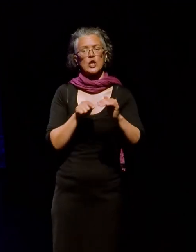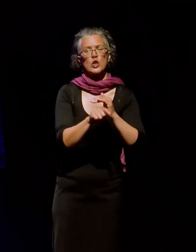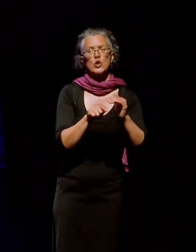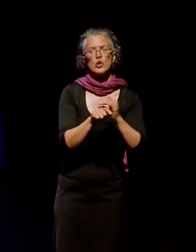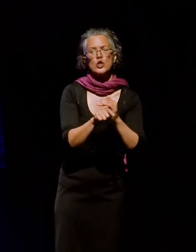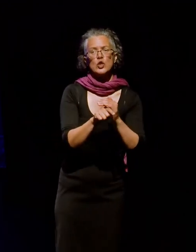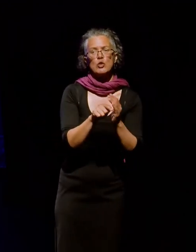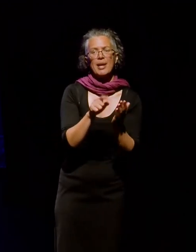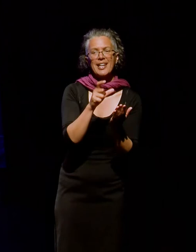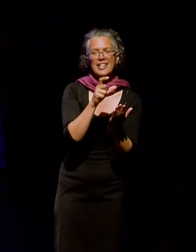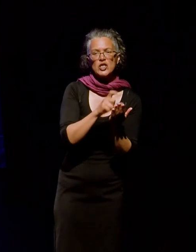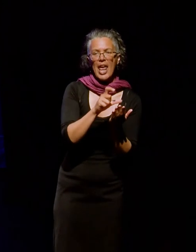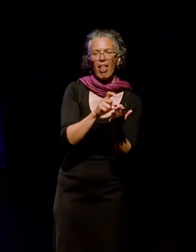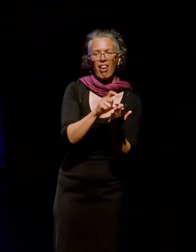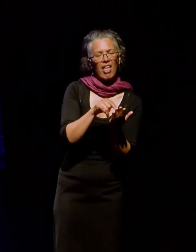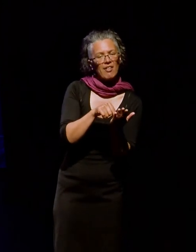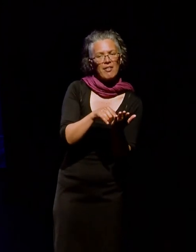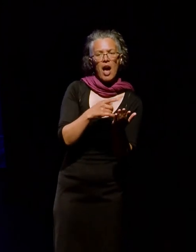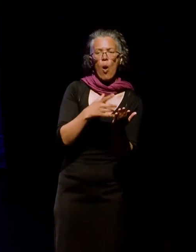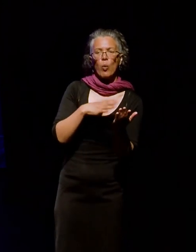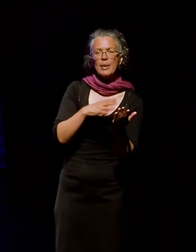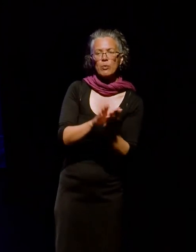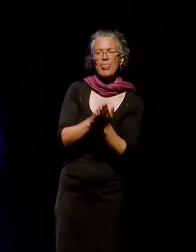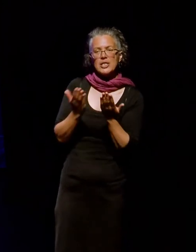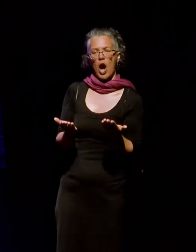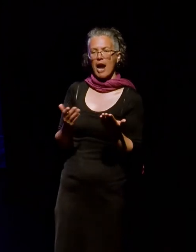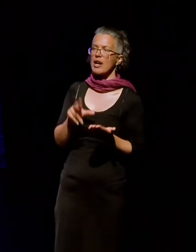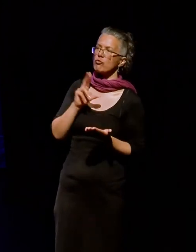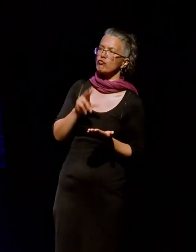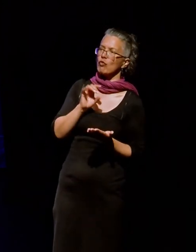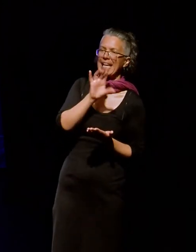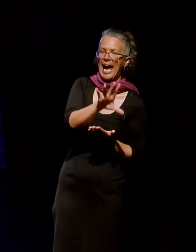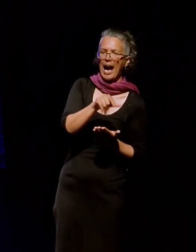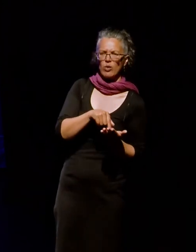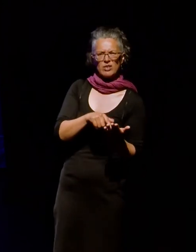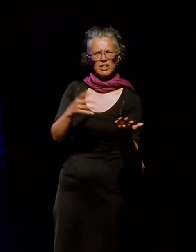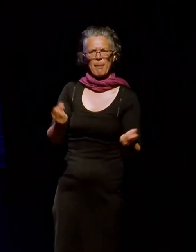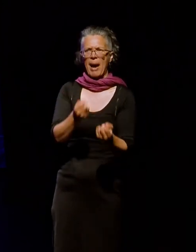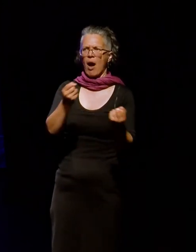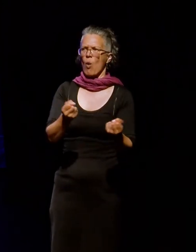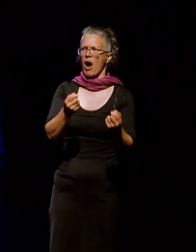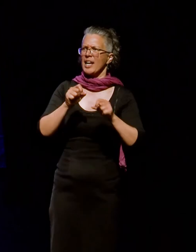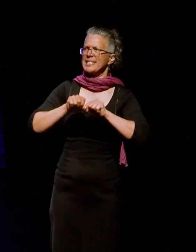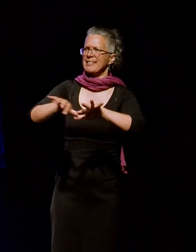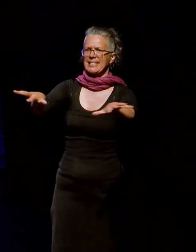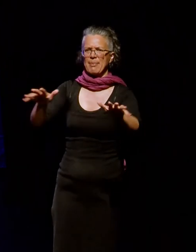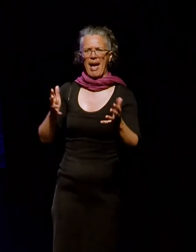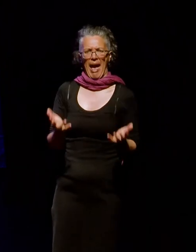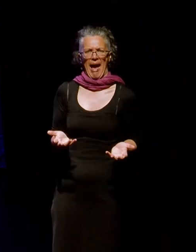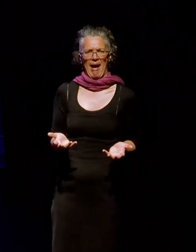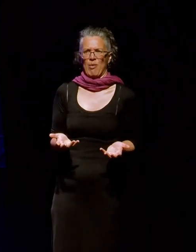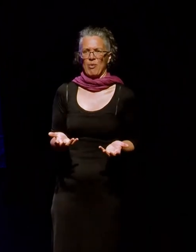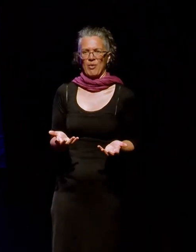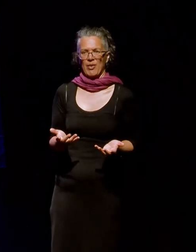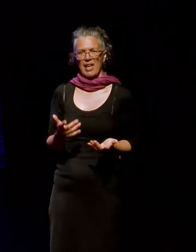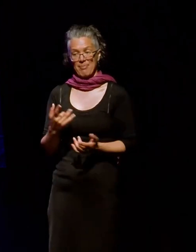diaries for all to hear. That is about harnessing their own power of production and dissemination. But as you know, power appears to be in the